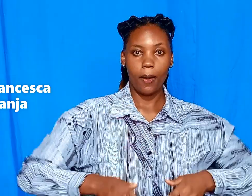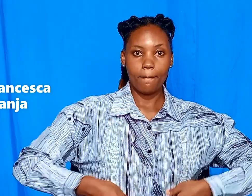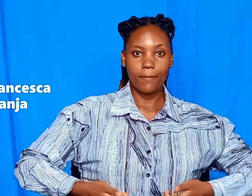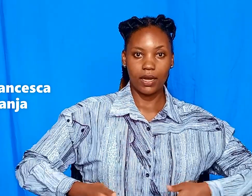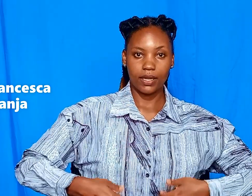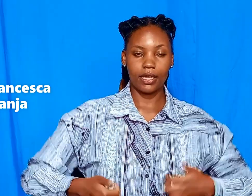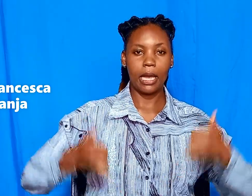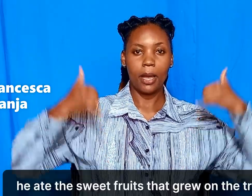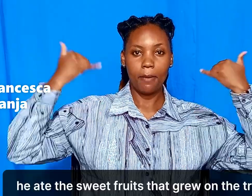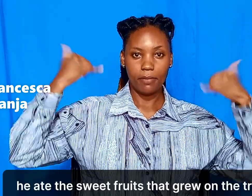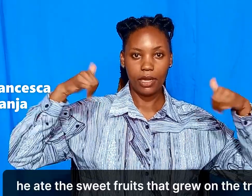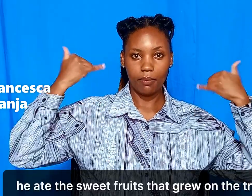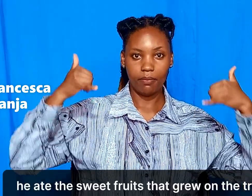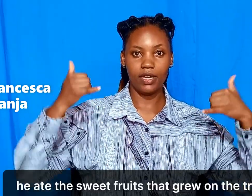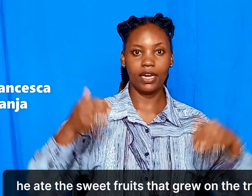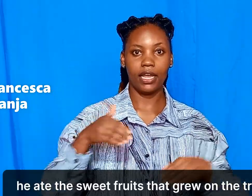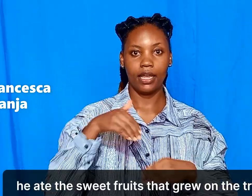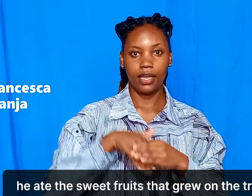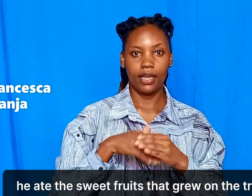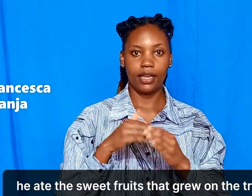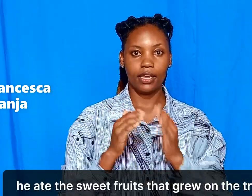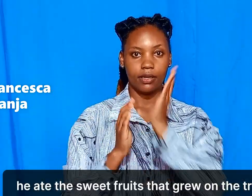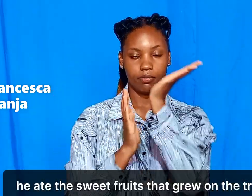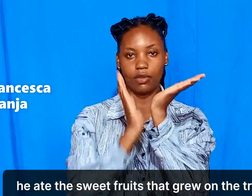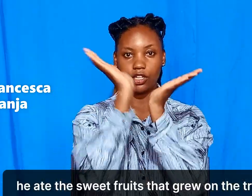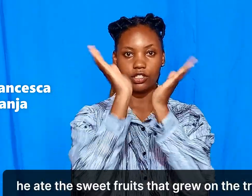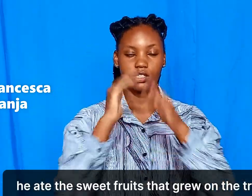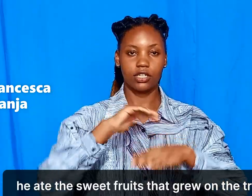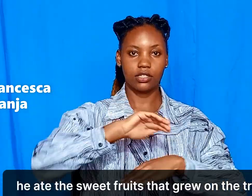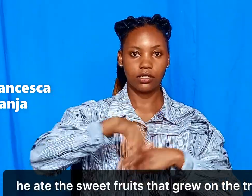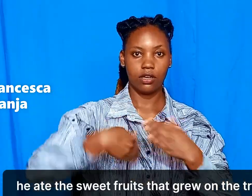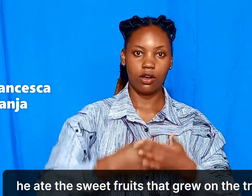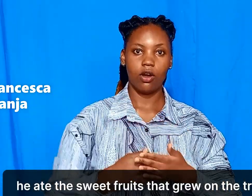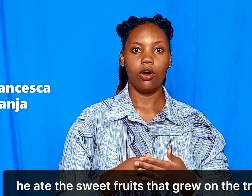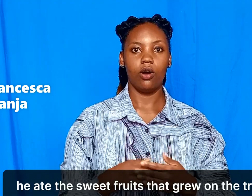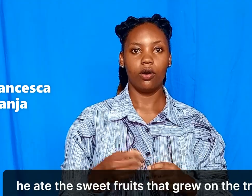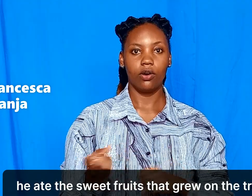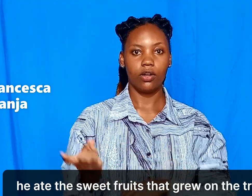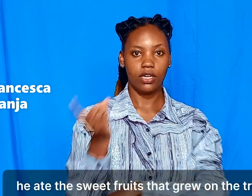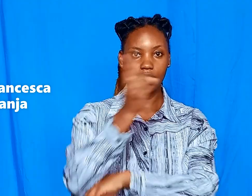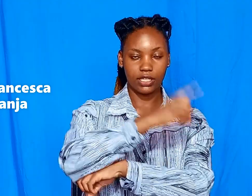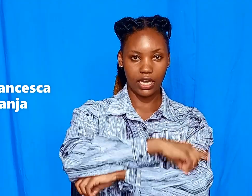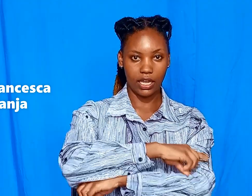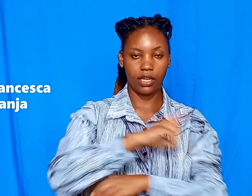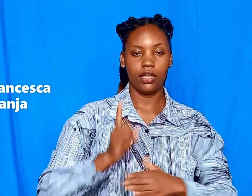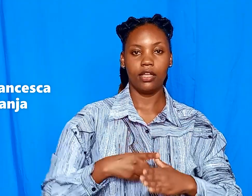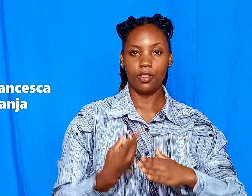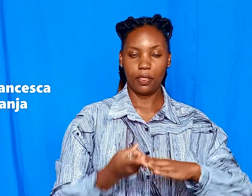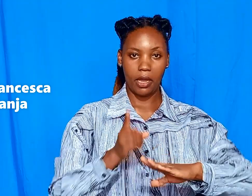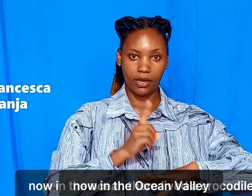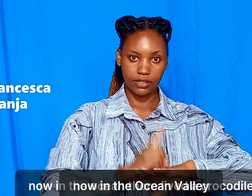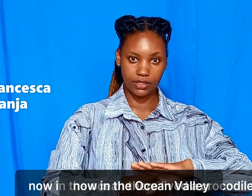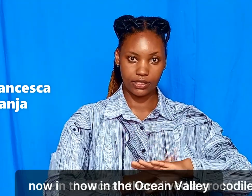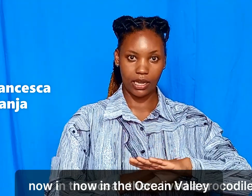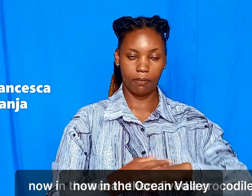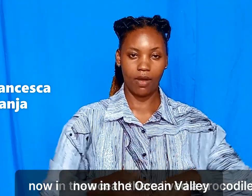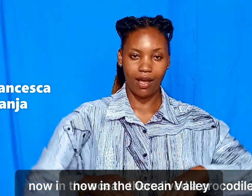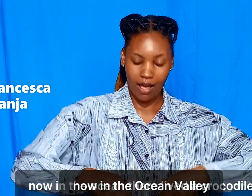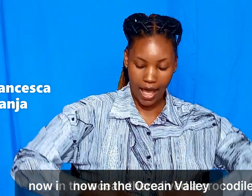he ate the sweet fruits that grew on the tree. Now in the